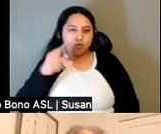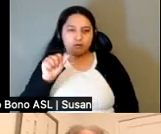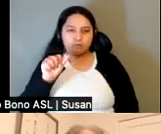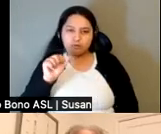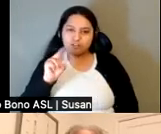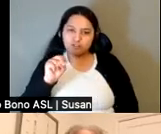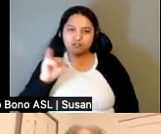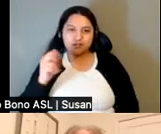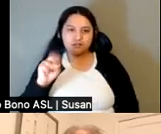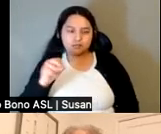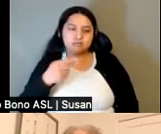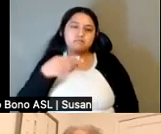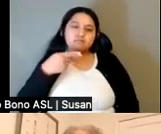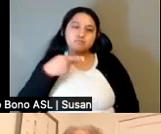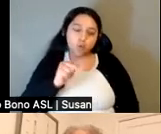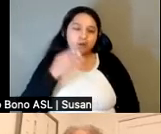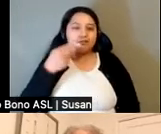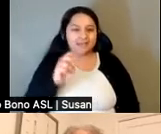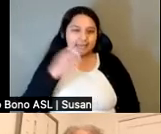Pronouns and things said with love and respect.